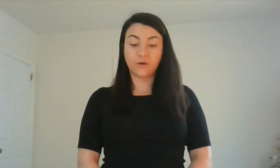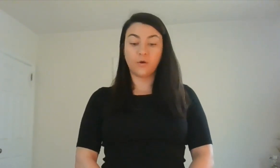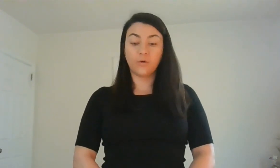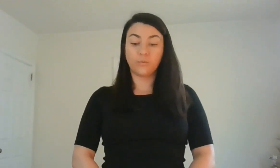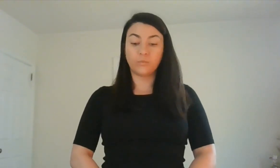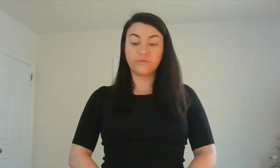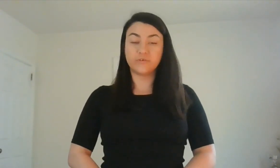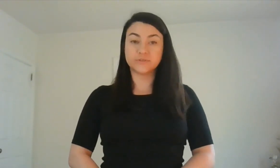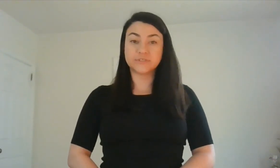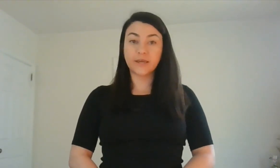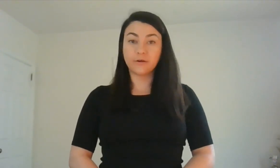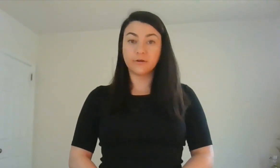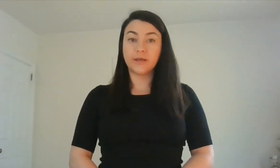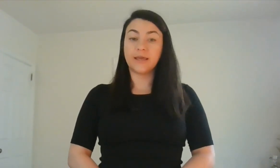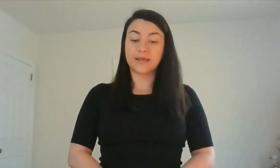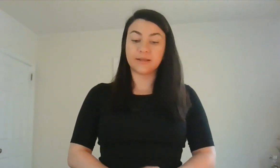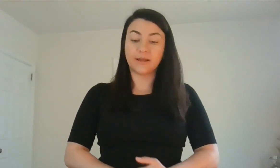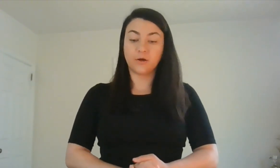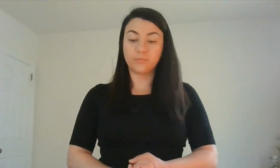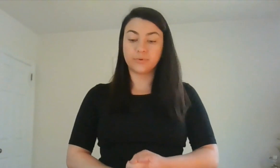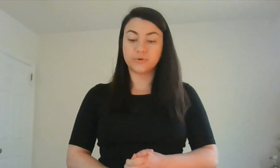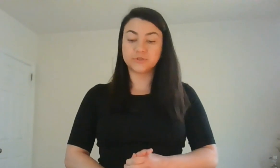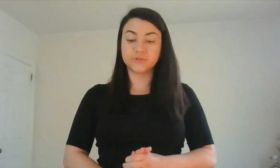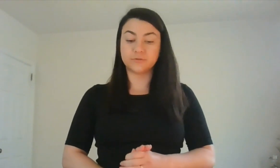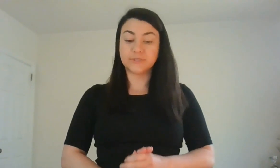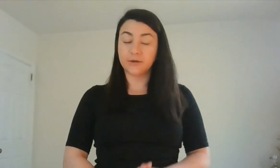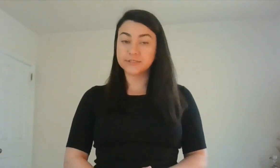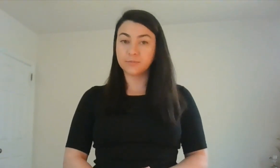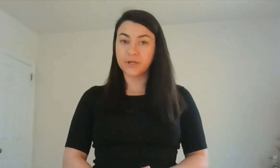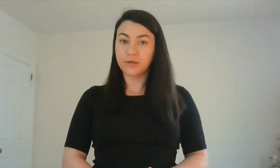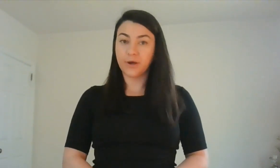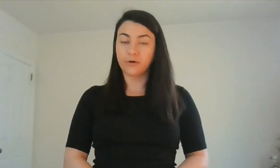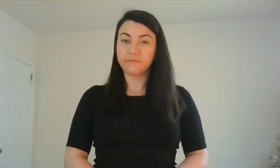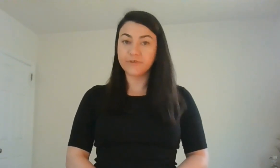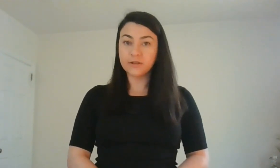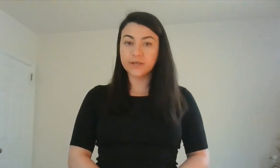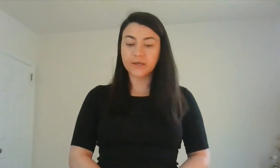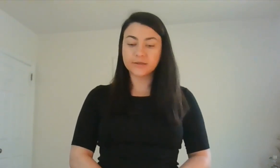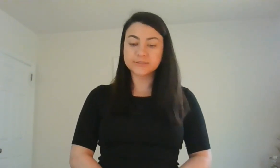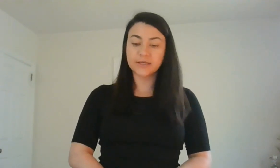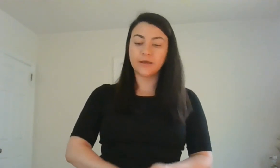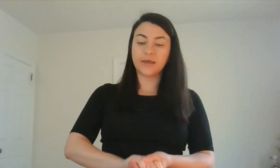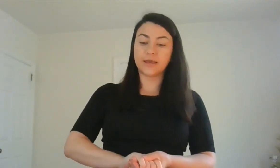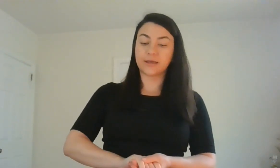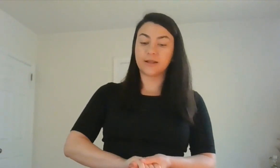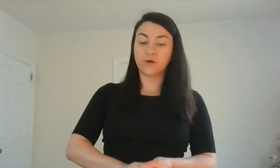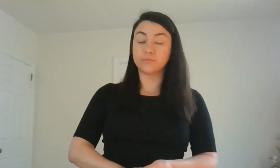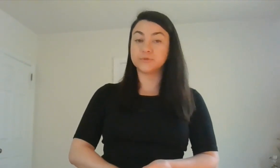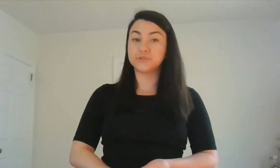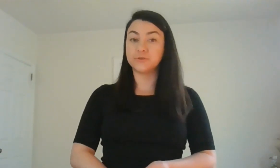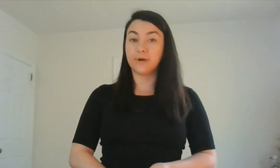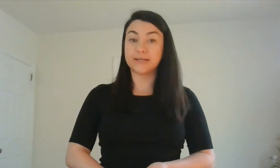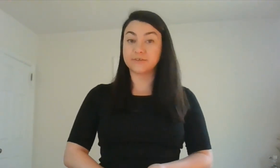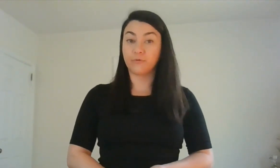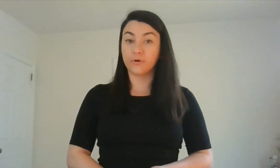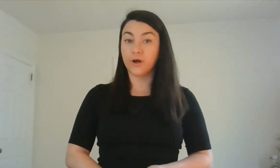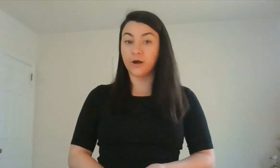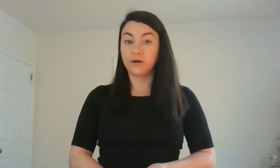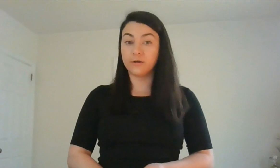when we feel scared, it can help to tell somebody about our feelings. It can help to ask for a hug